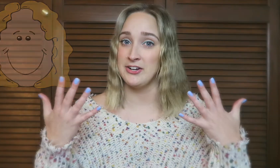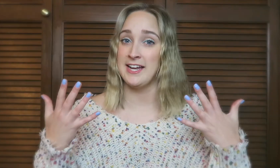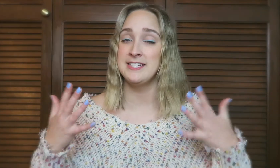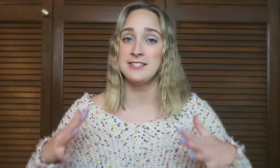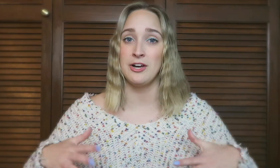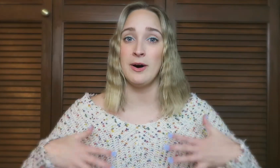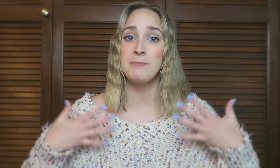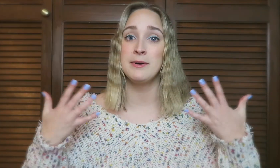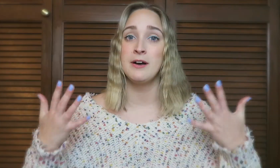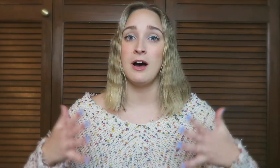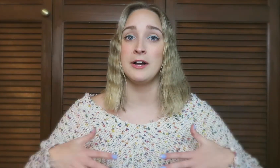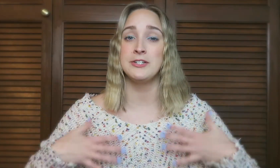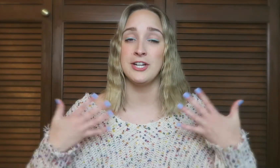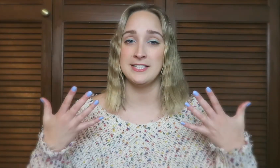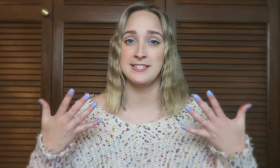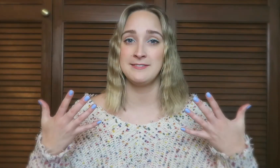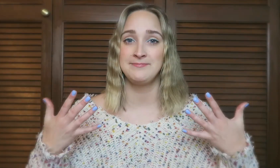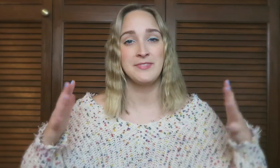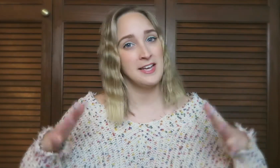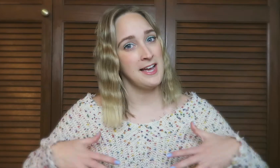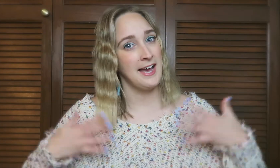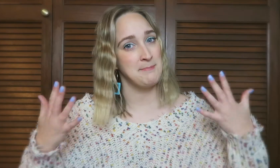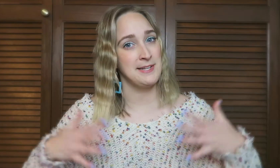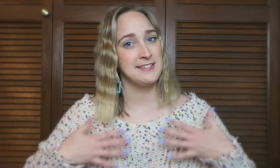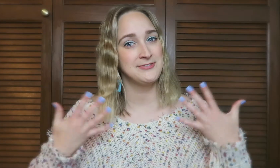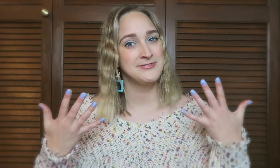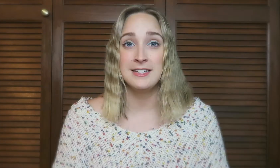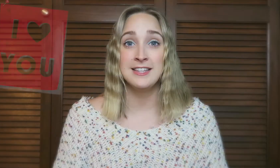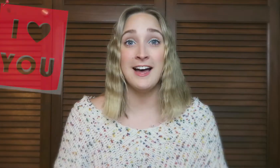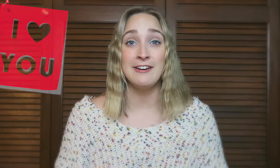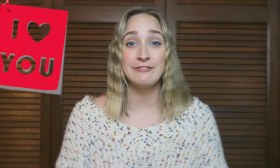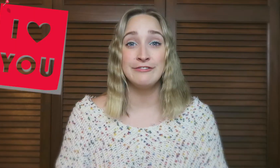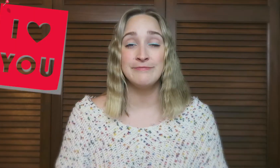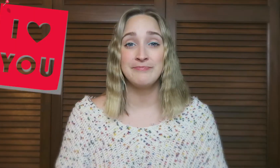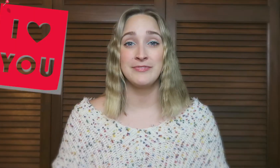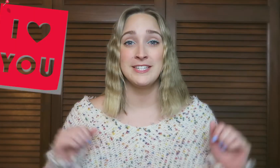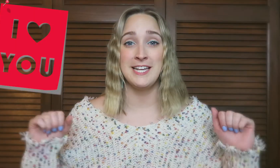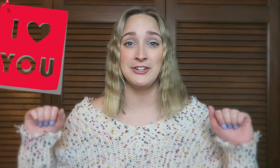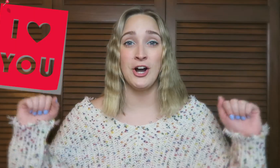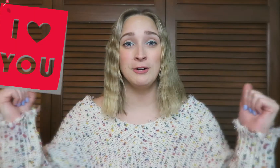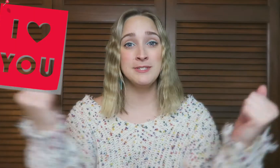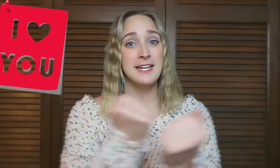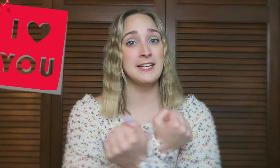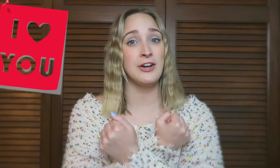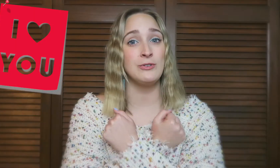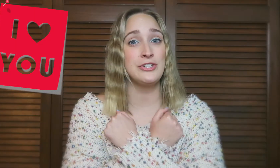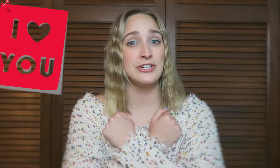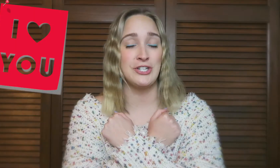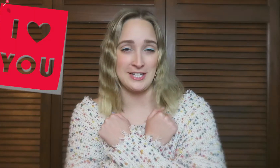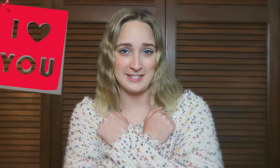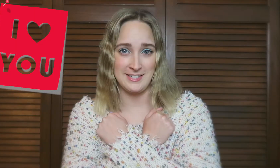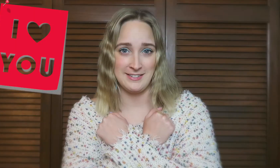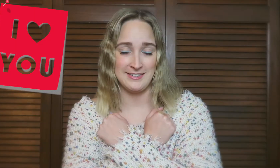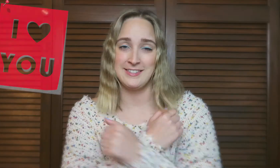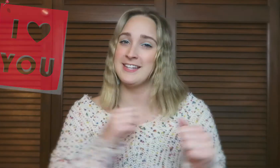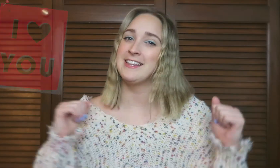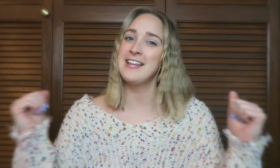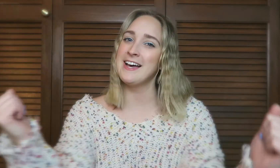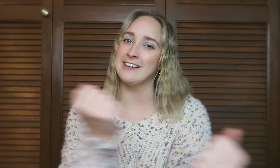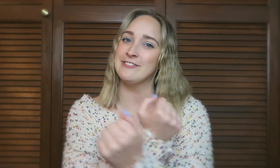your hands, go up on your chest. Happy. Love. Take your arms and go to your chest. Love